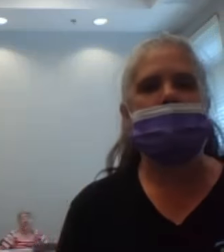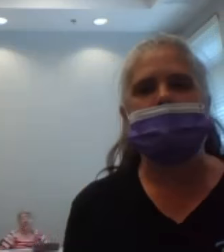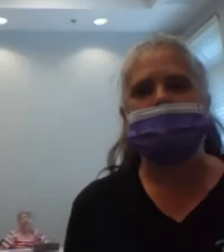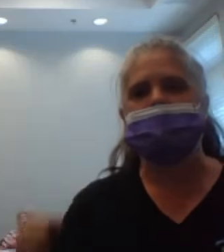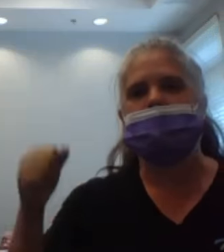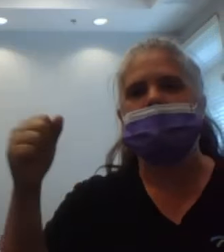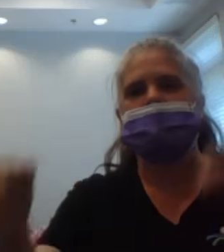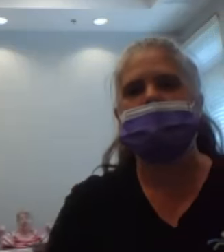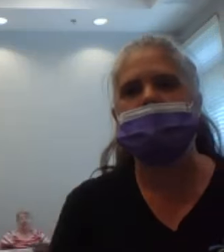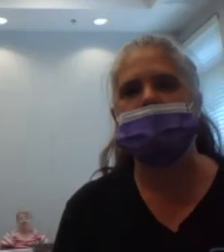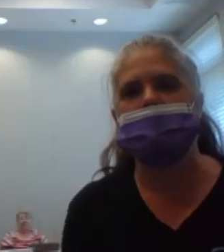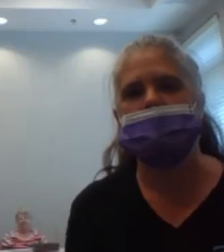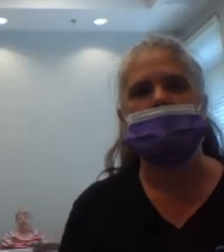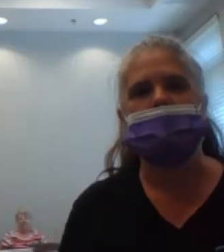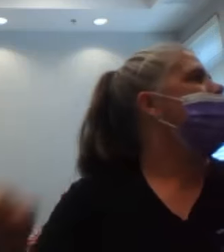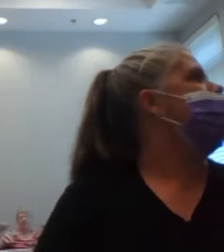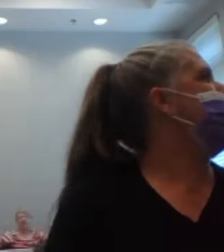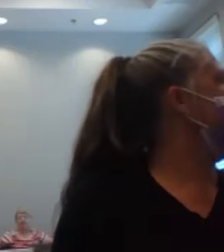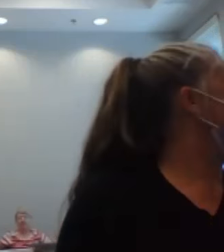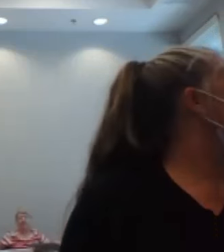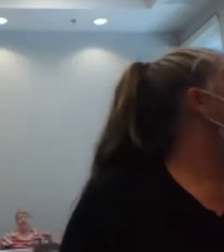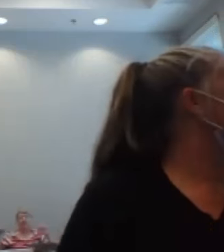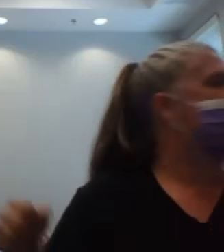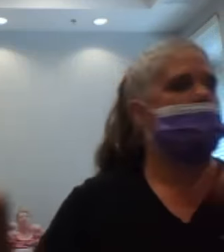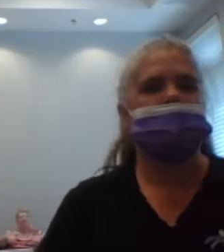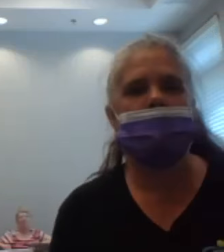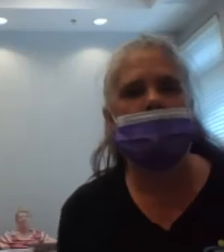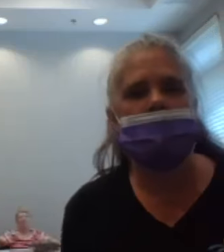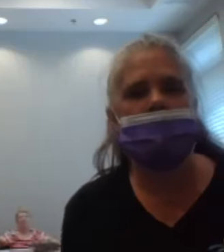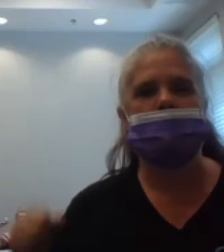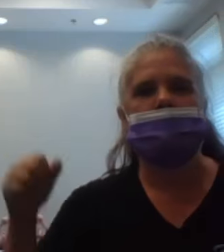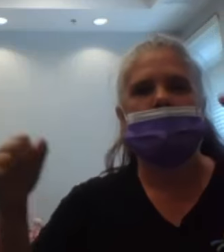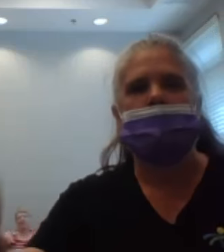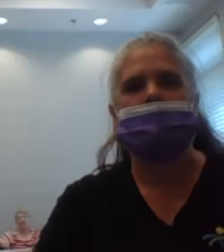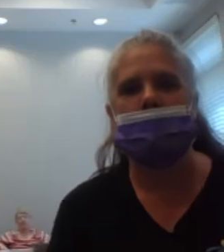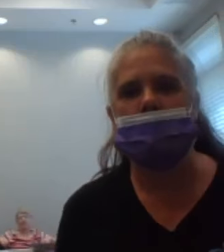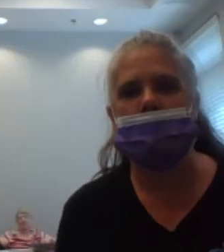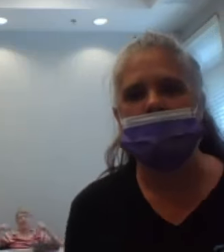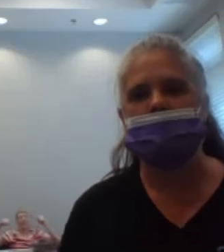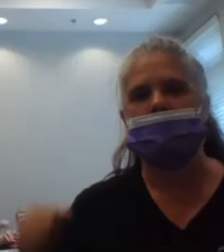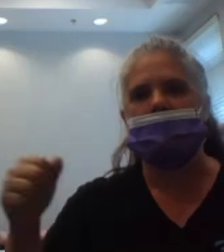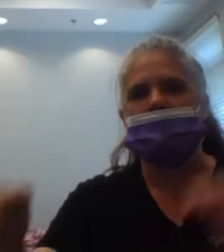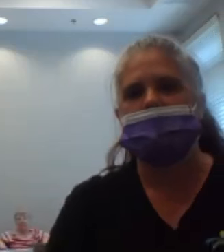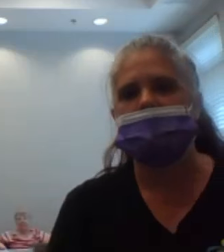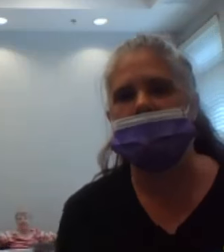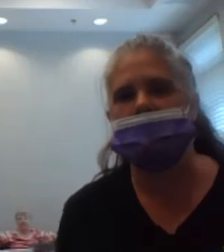One, two, three, four, five, six,